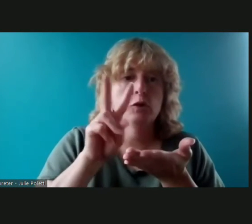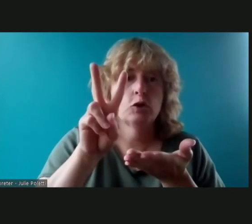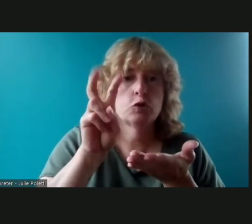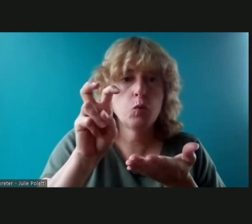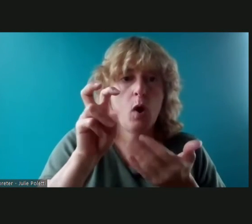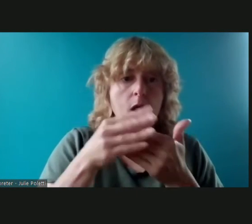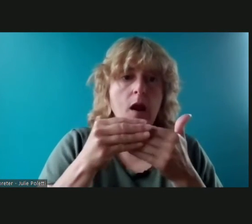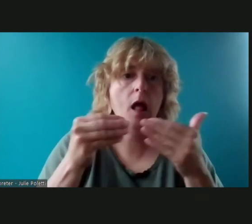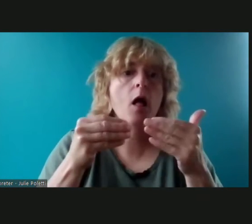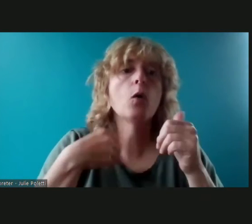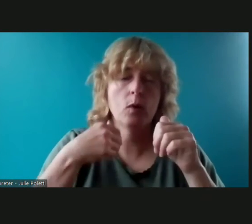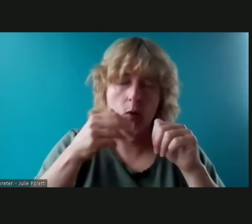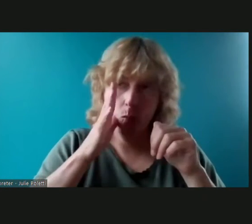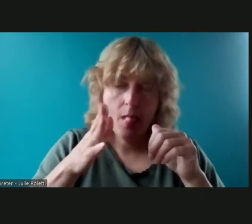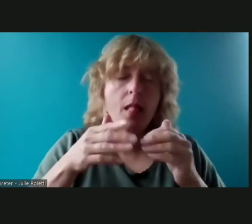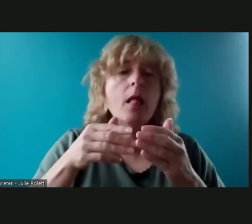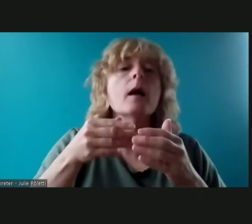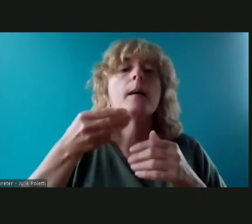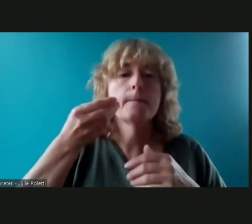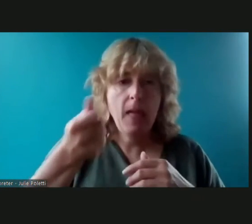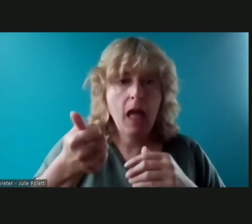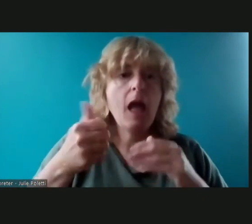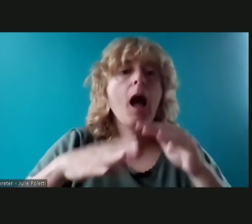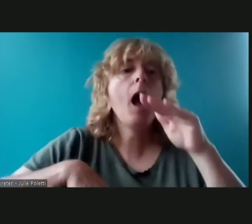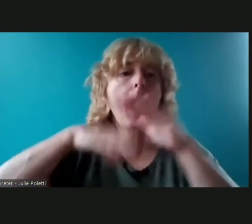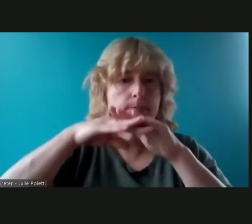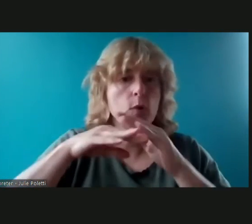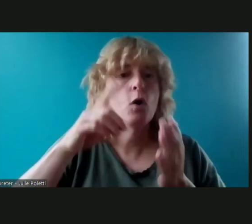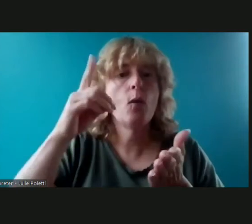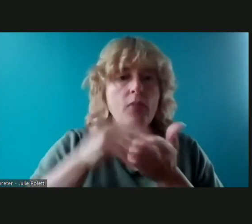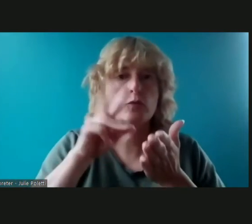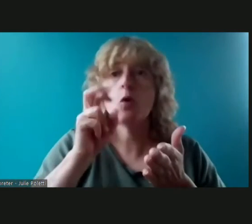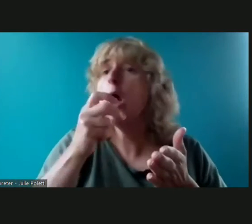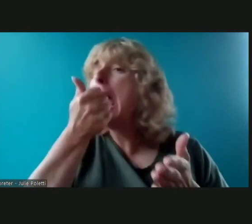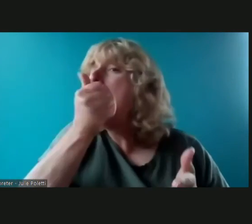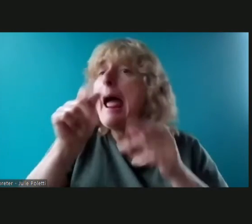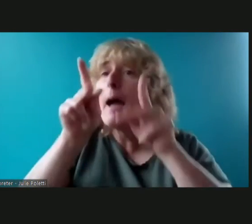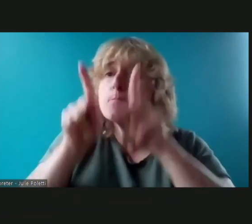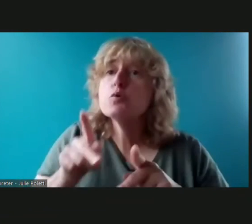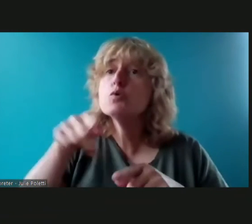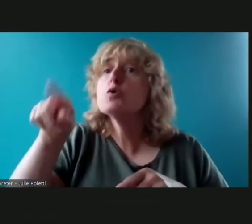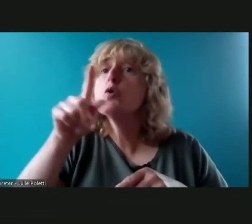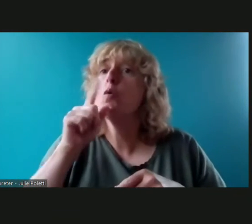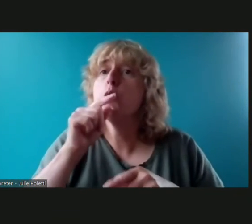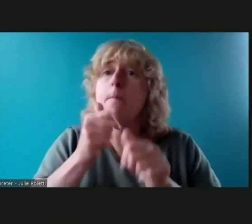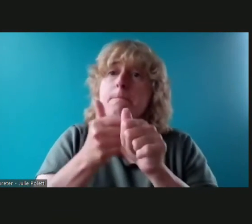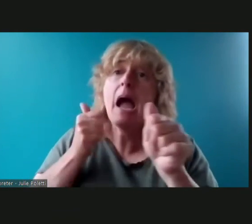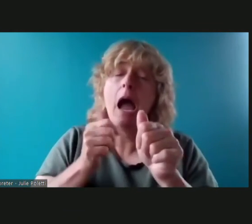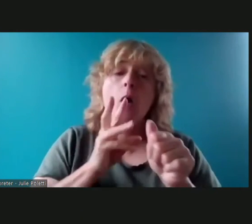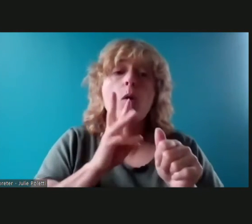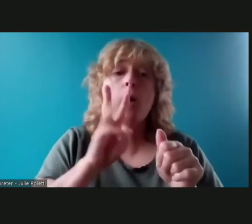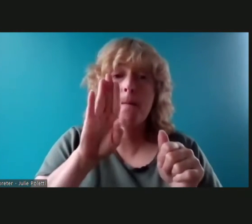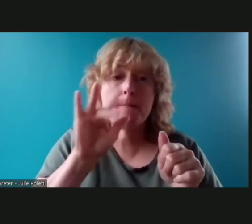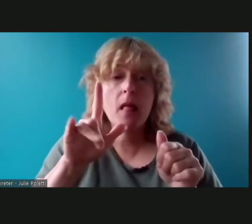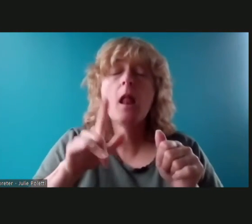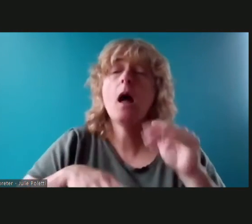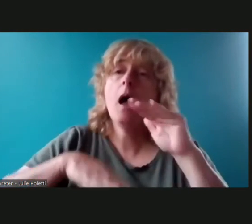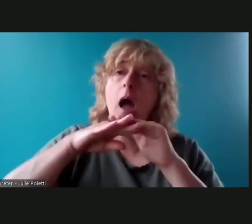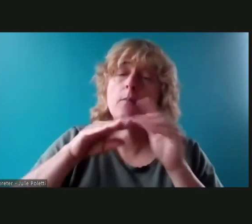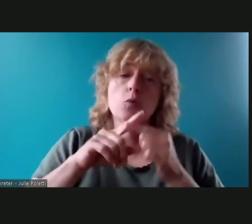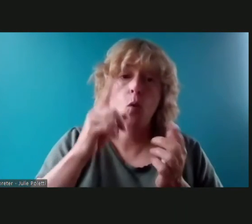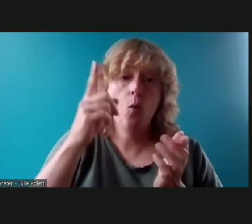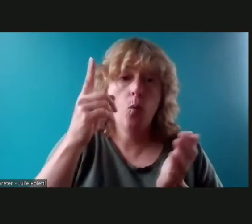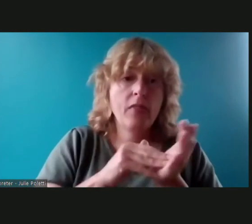dollars so any clients that are behind on their water bills up to a thousand two hundred dollars